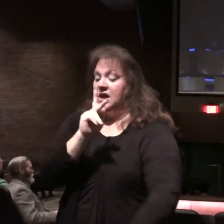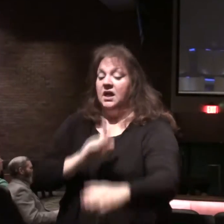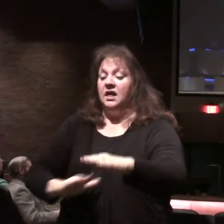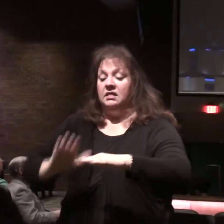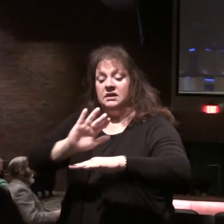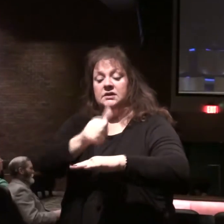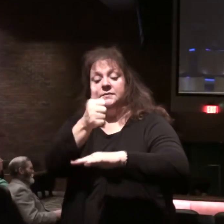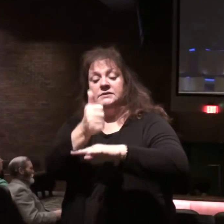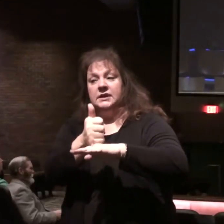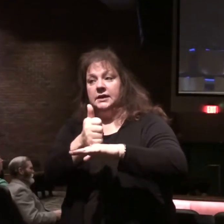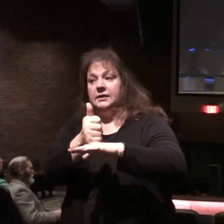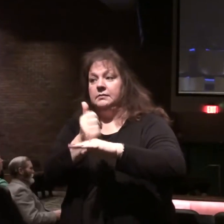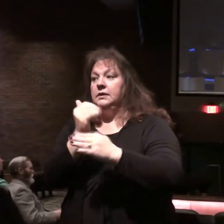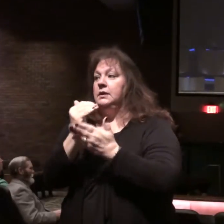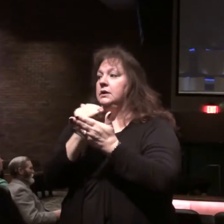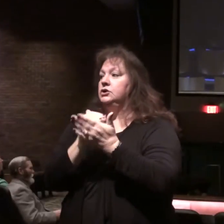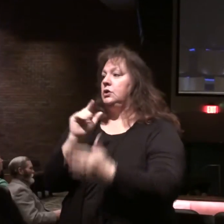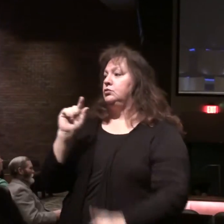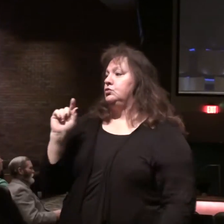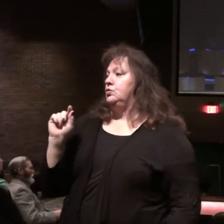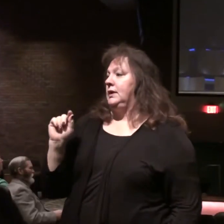be established in chapter 20.